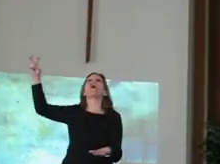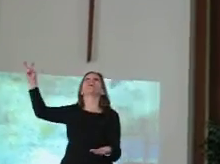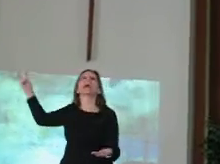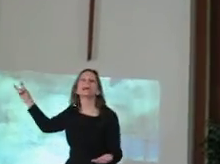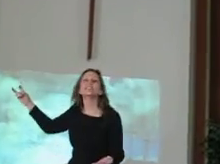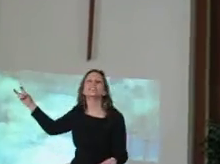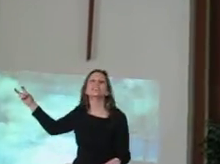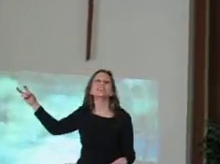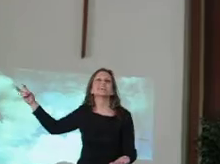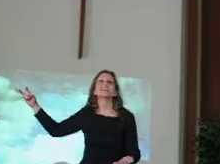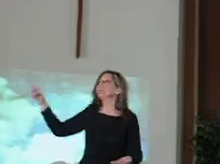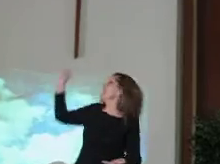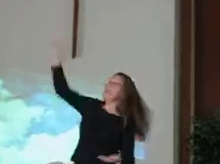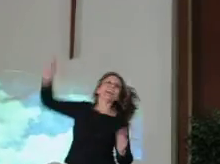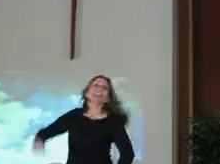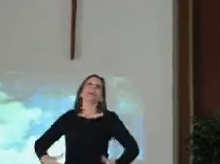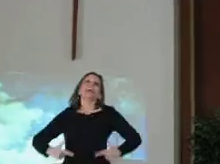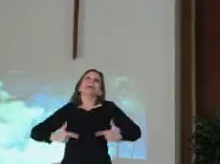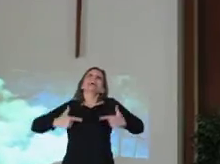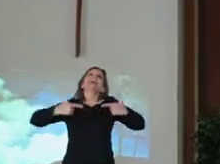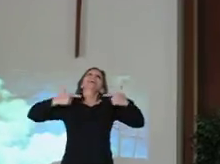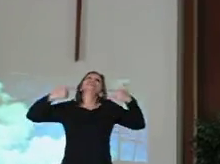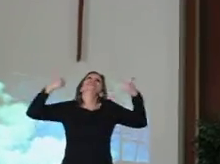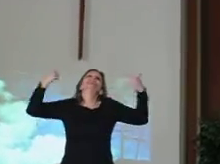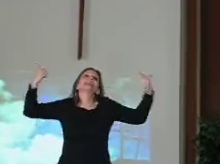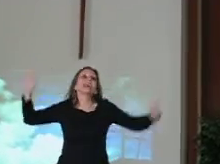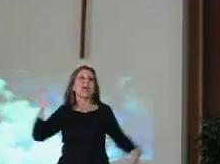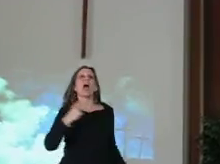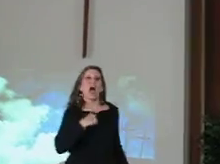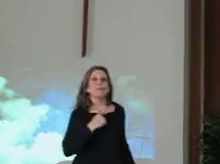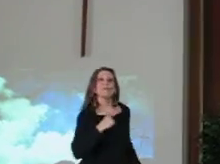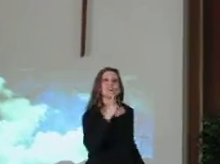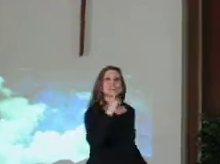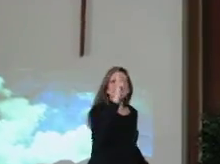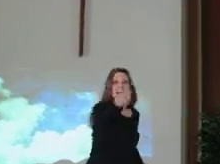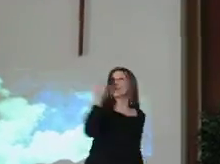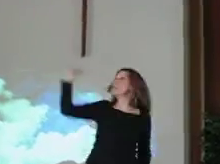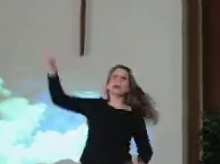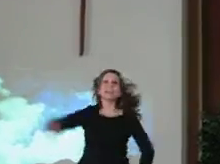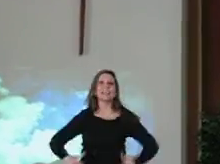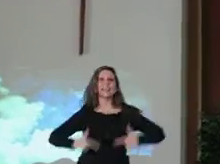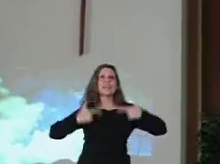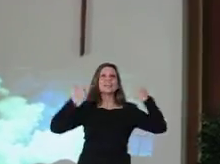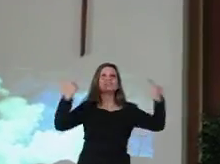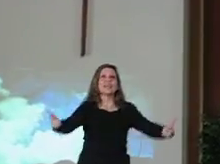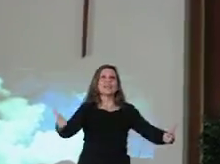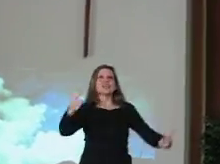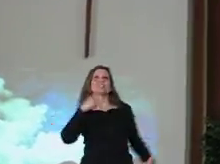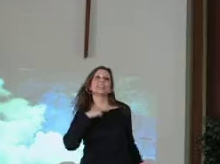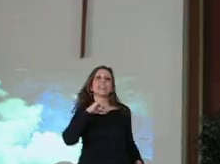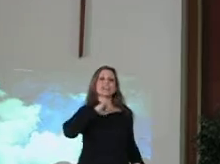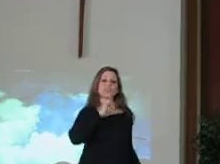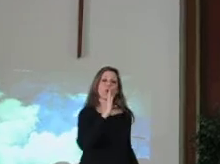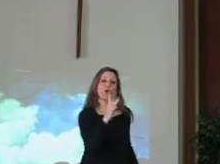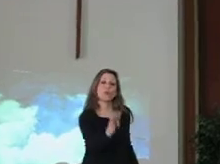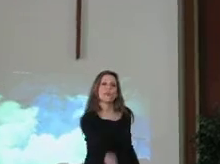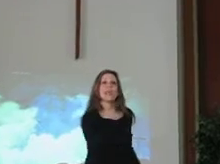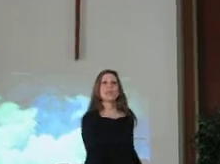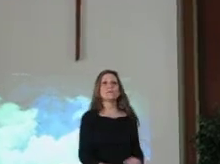eyes He lives I'm here, baby, baby, man You see, I'm falling in